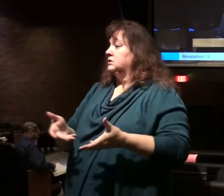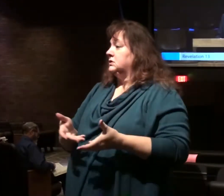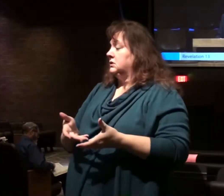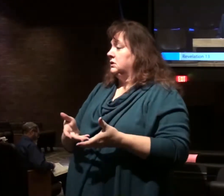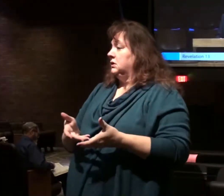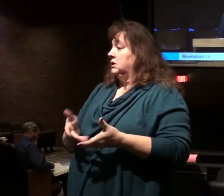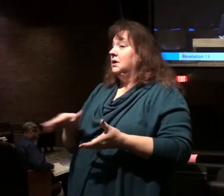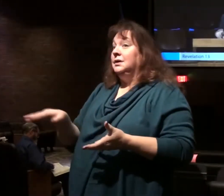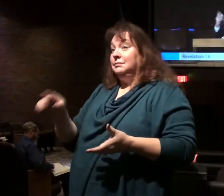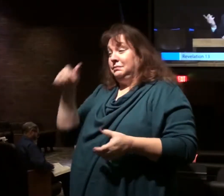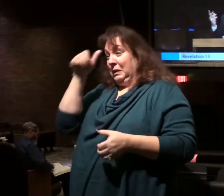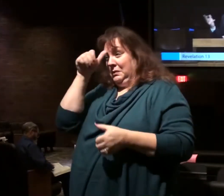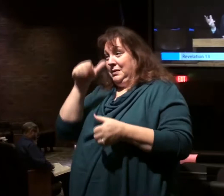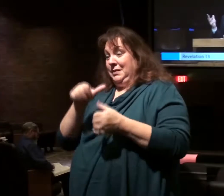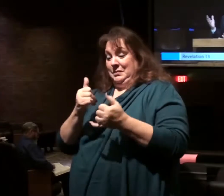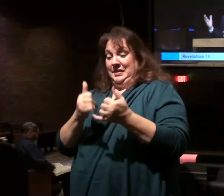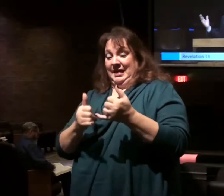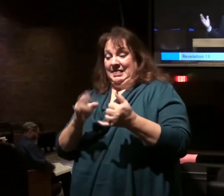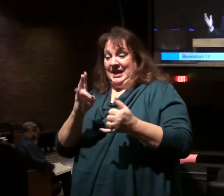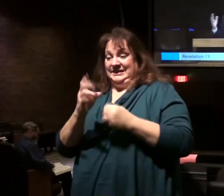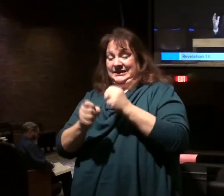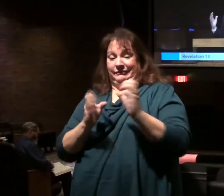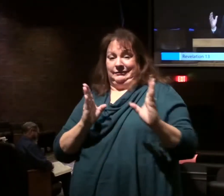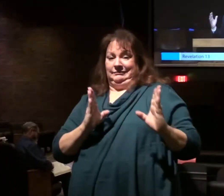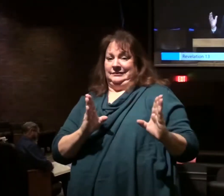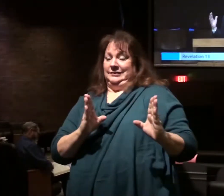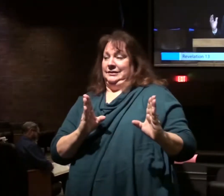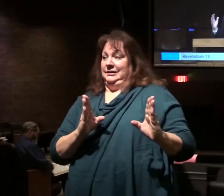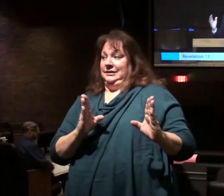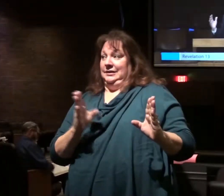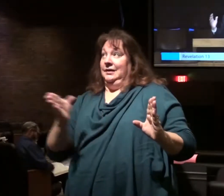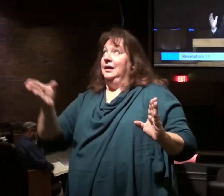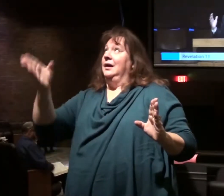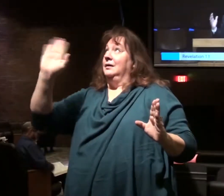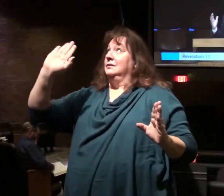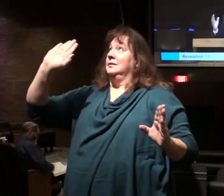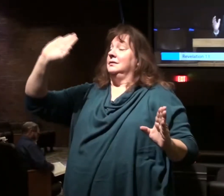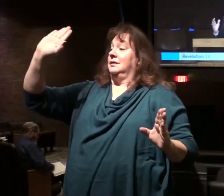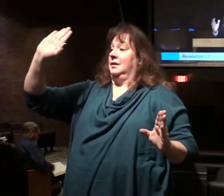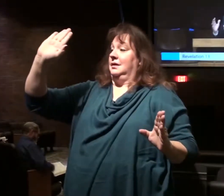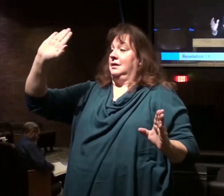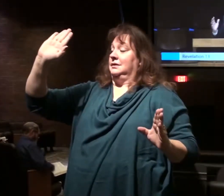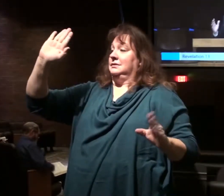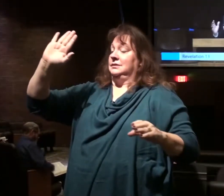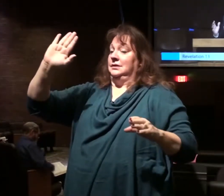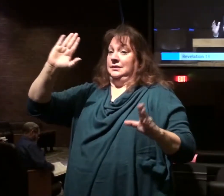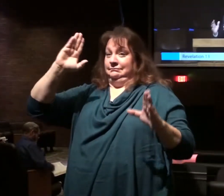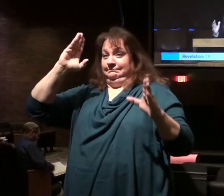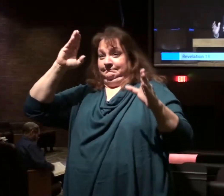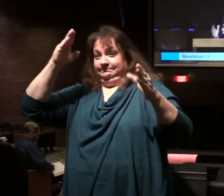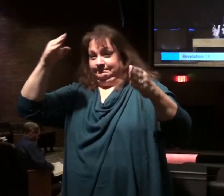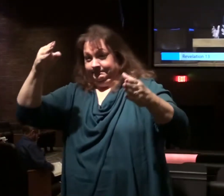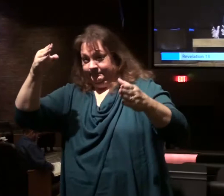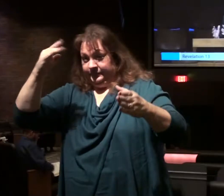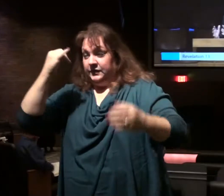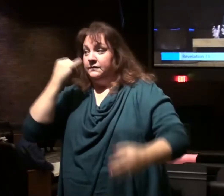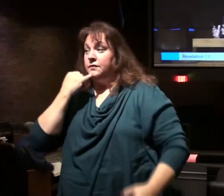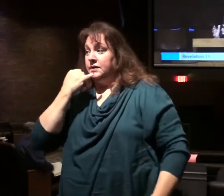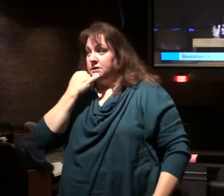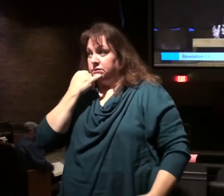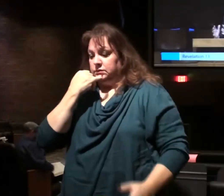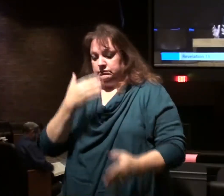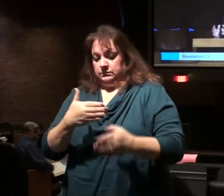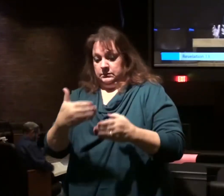But remember, this last seven-year period completes God's program for the nation Israel